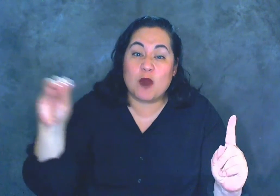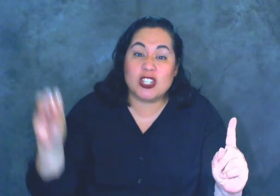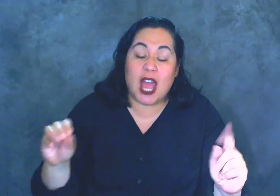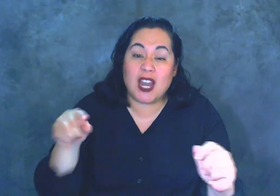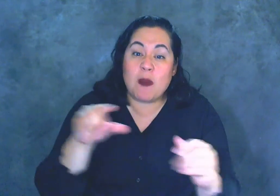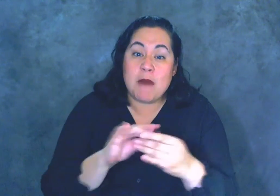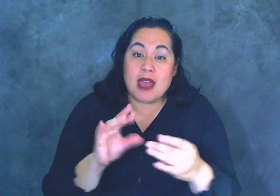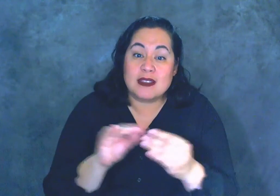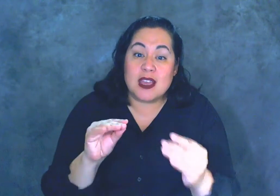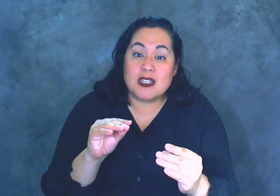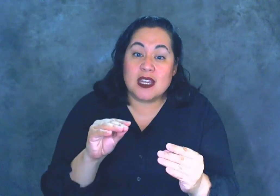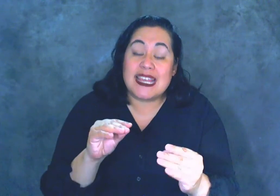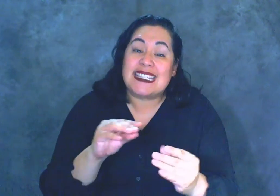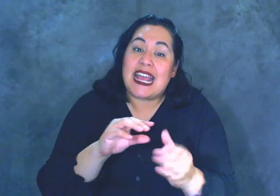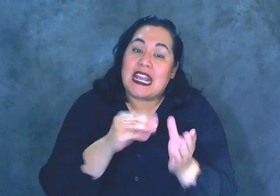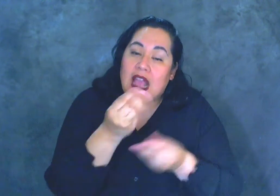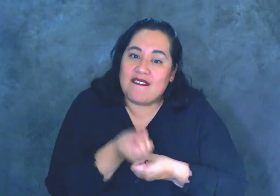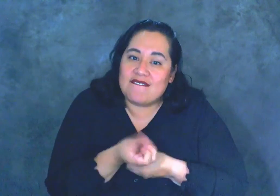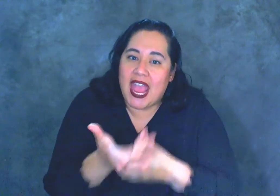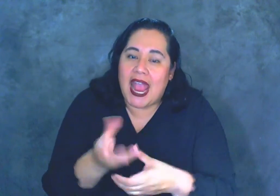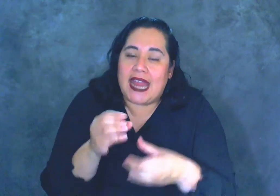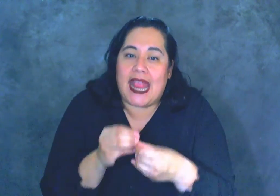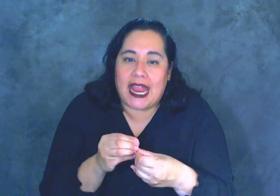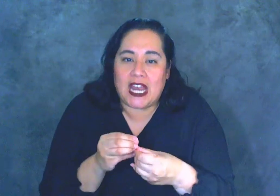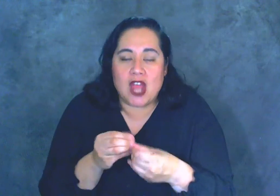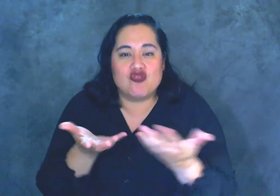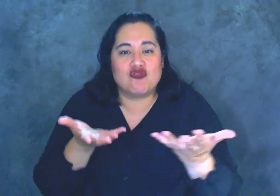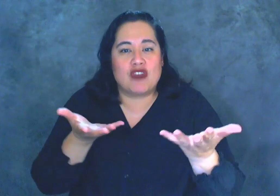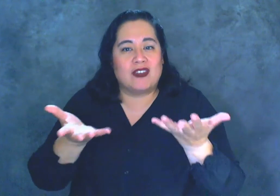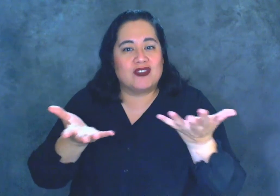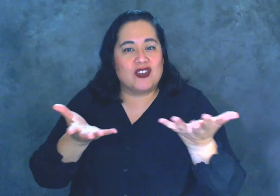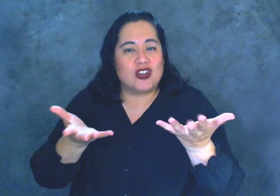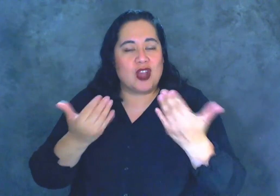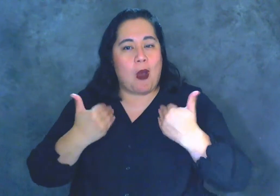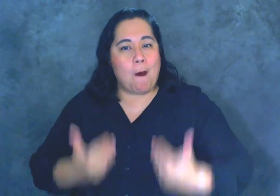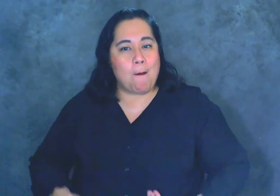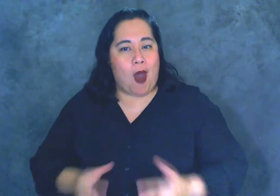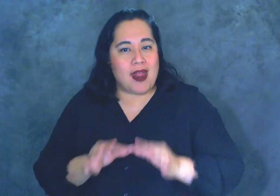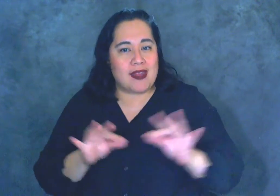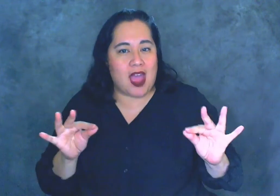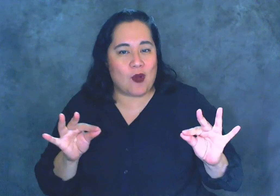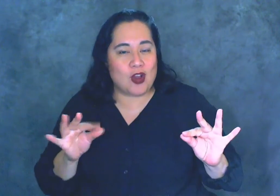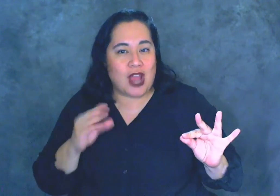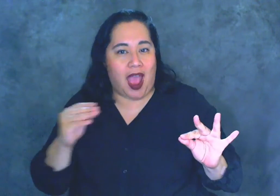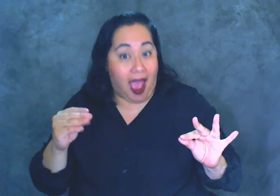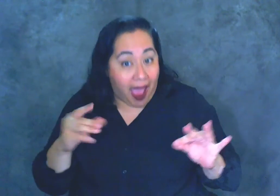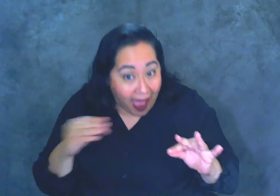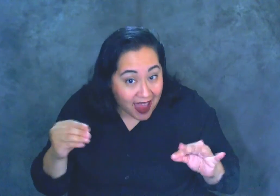message is conveyed in accompanying gestures, body language, and facial expressions used.